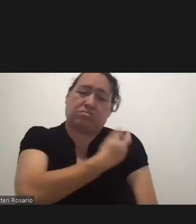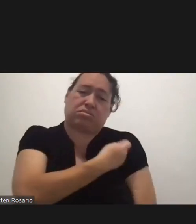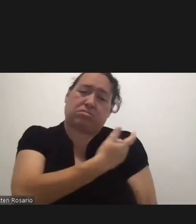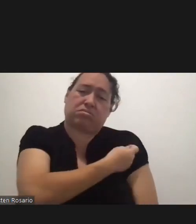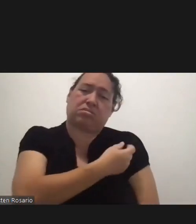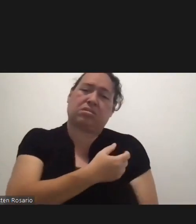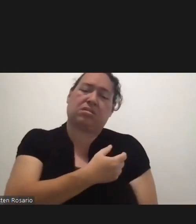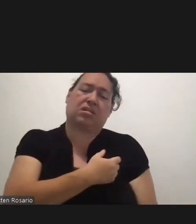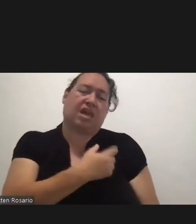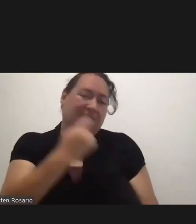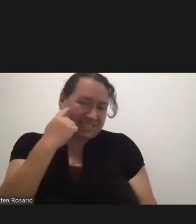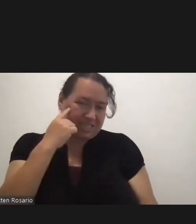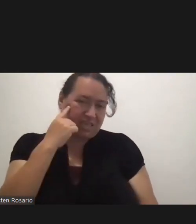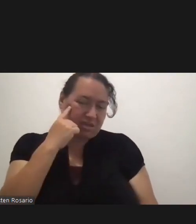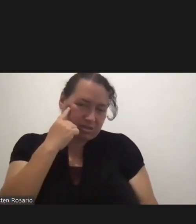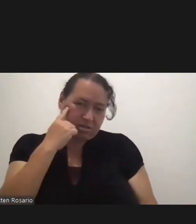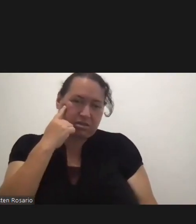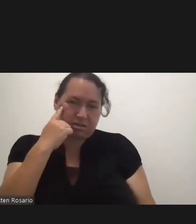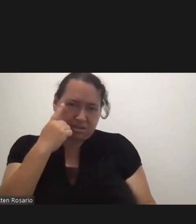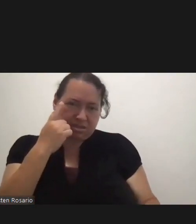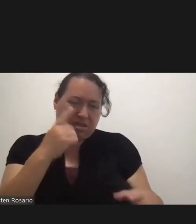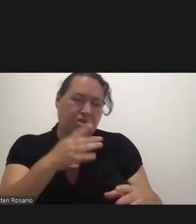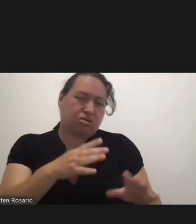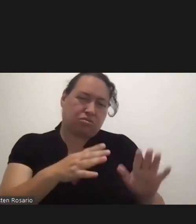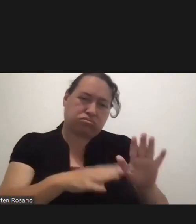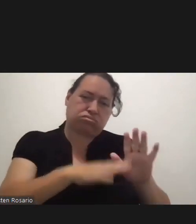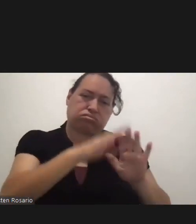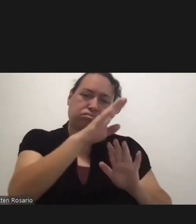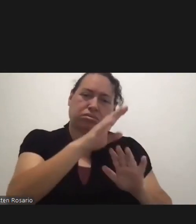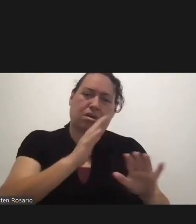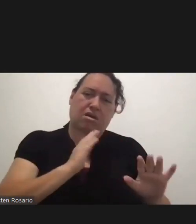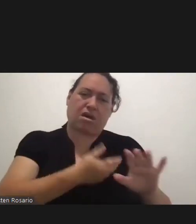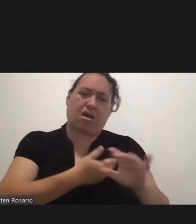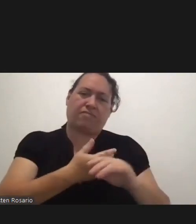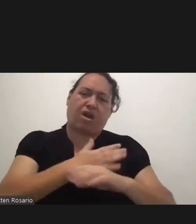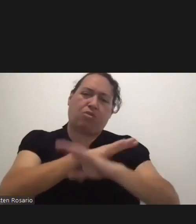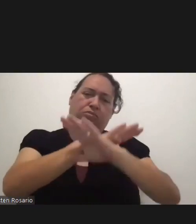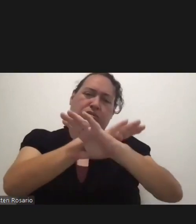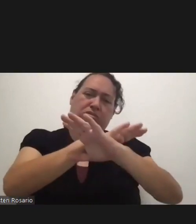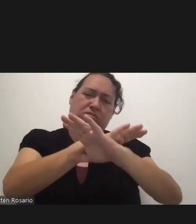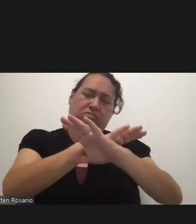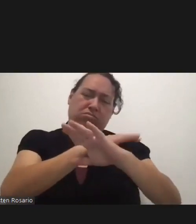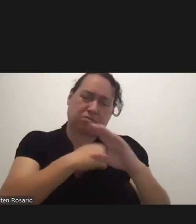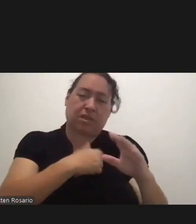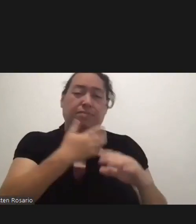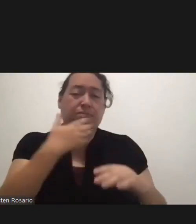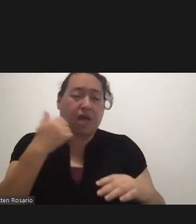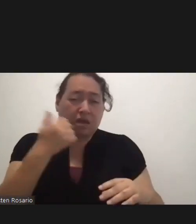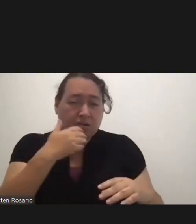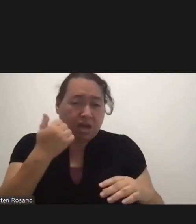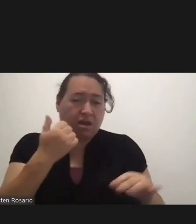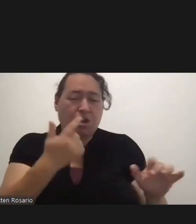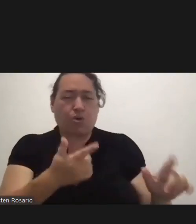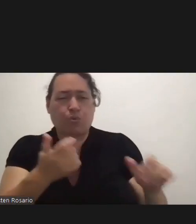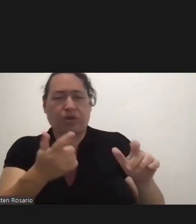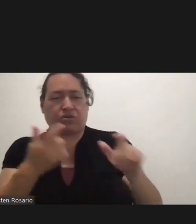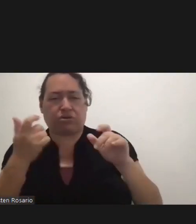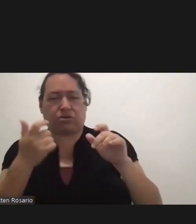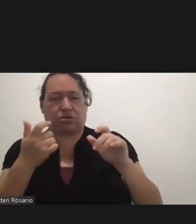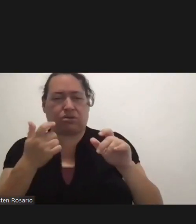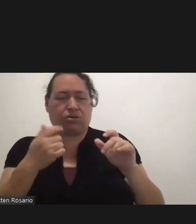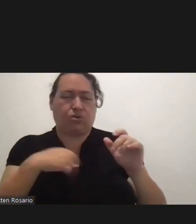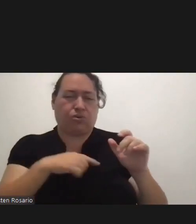I think the protection is for our community and the better and quicker that we can open